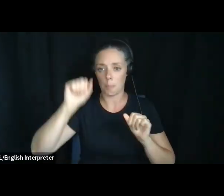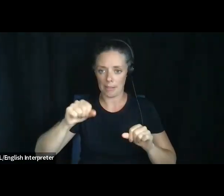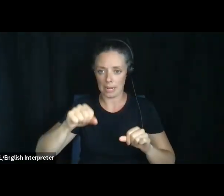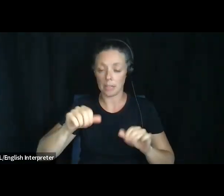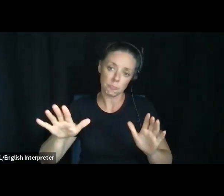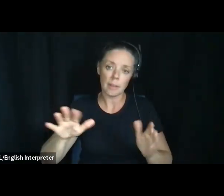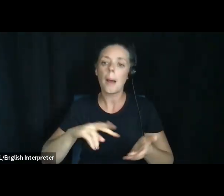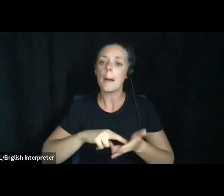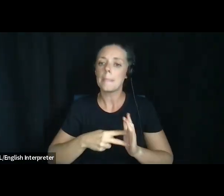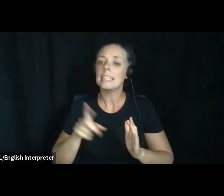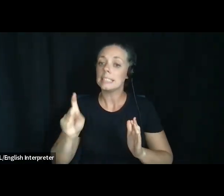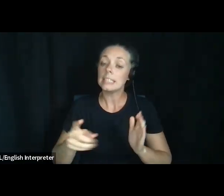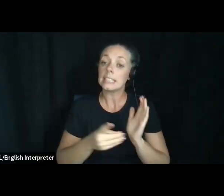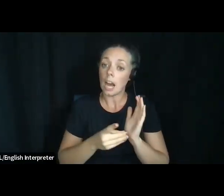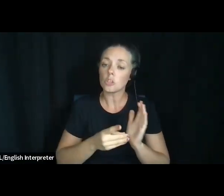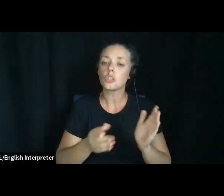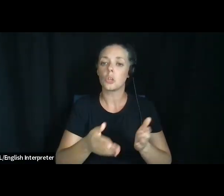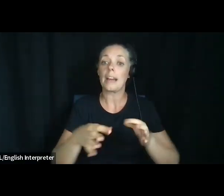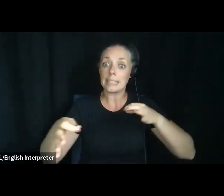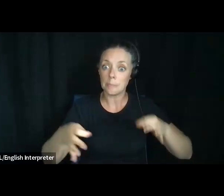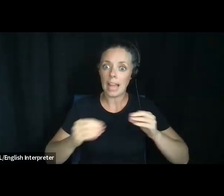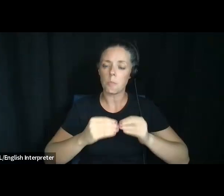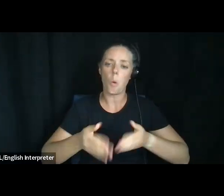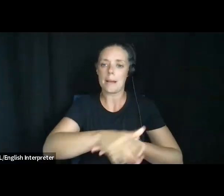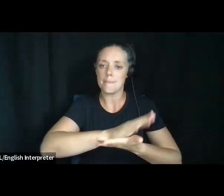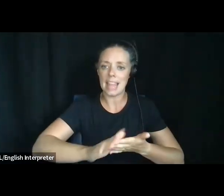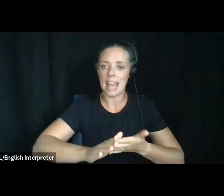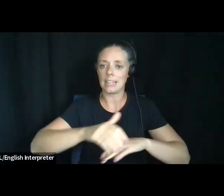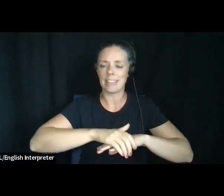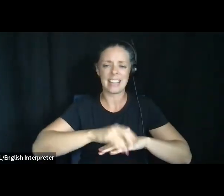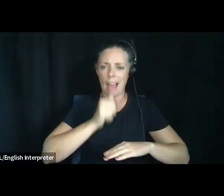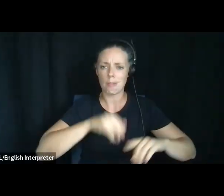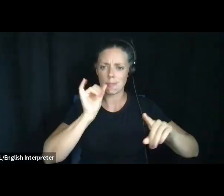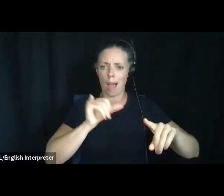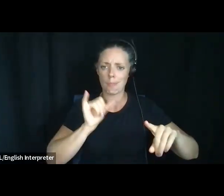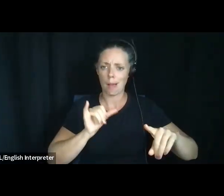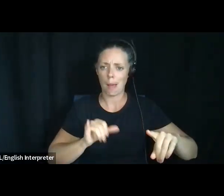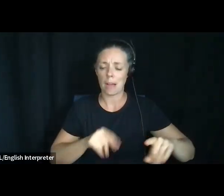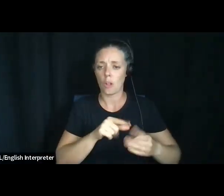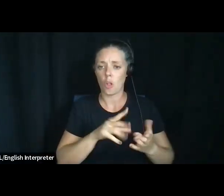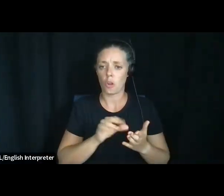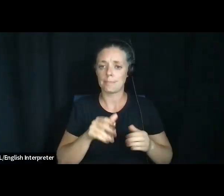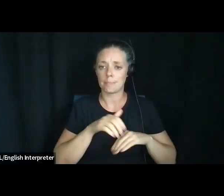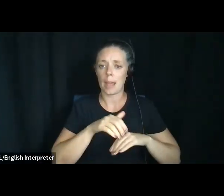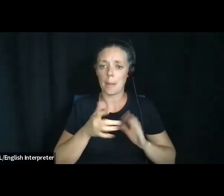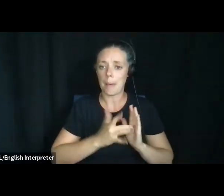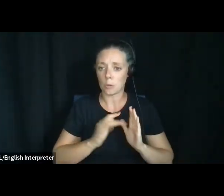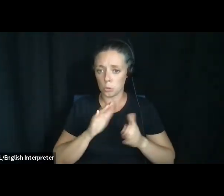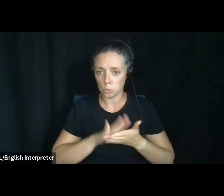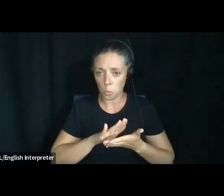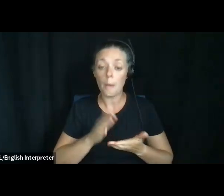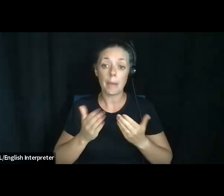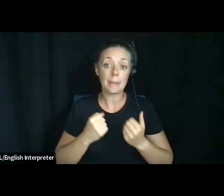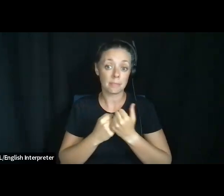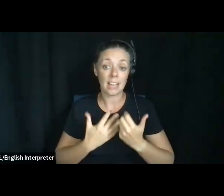doctor to explain things in plain English, not those big words that they learn in medical school. And it may be the advocate's job, the parent,